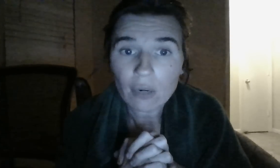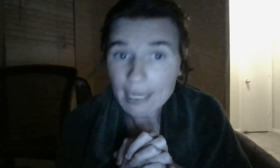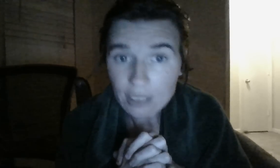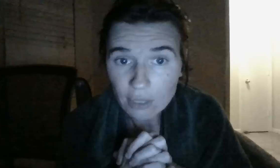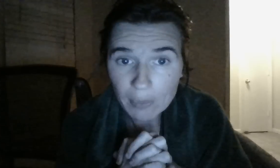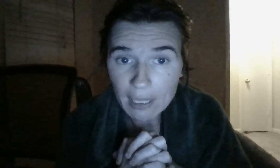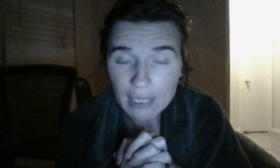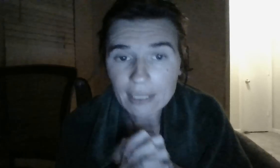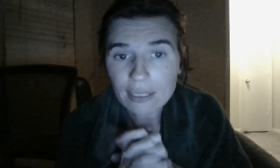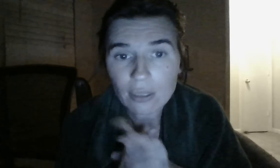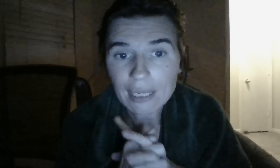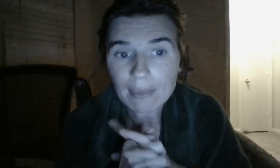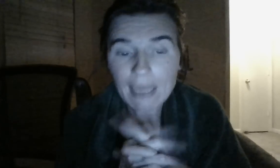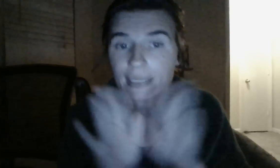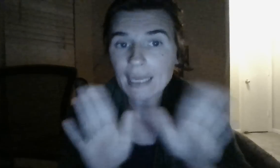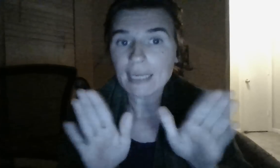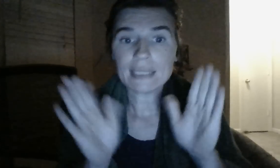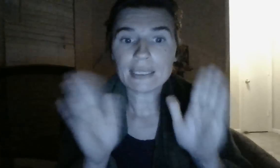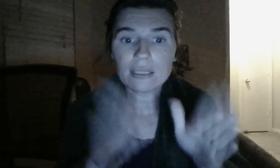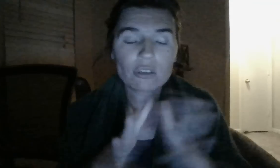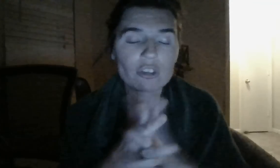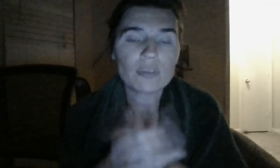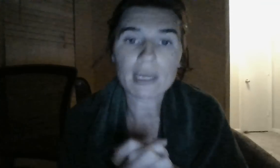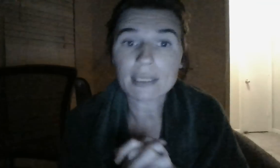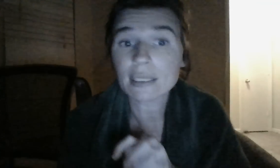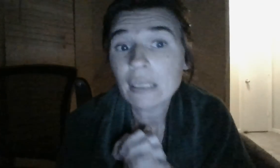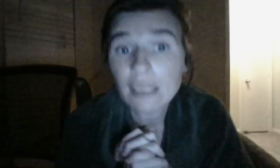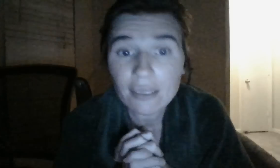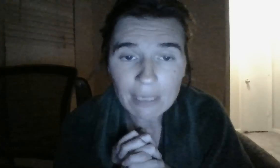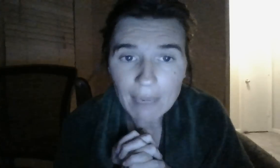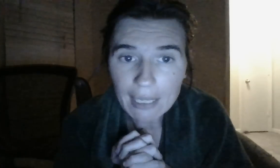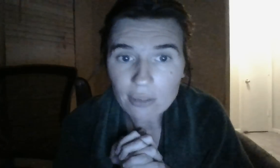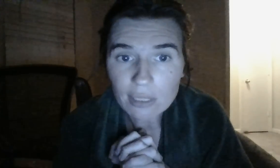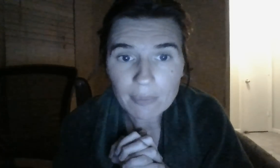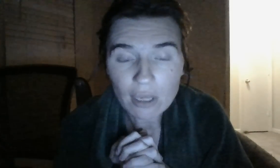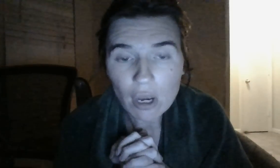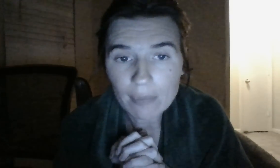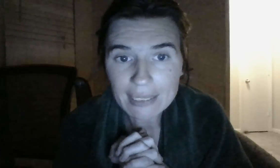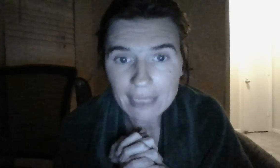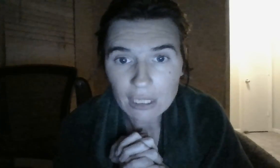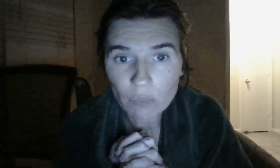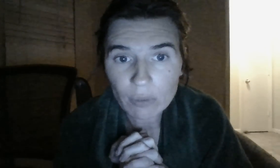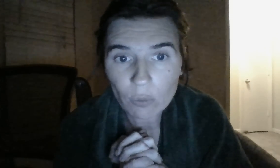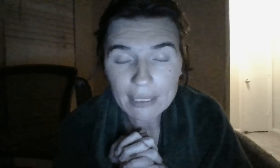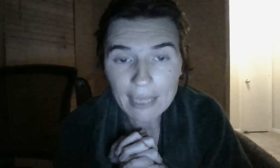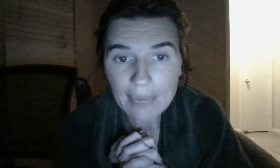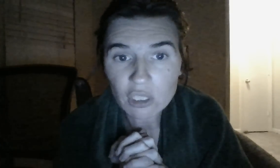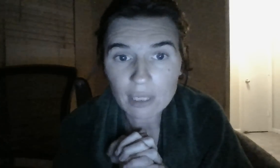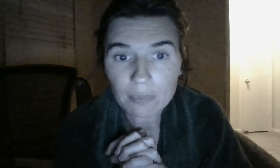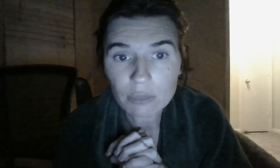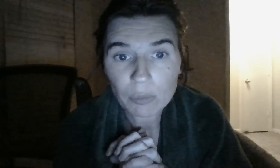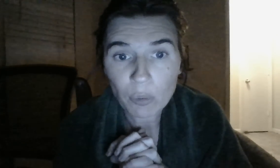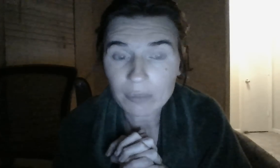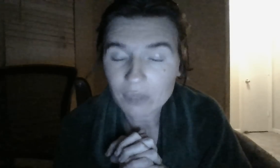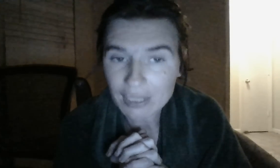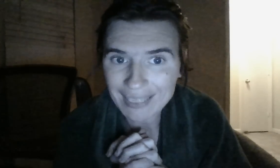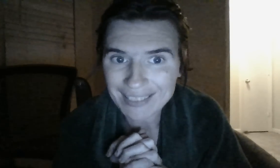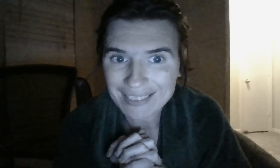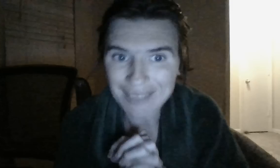But I don't want ask you for money. That's the only time I say it. It's in the description box. If anybody goes up in the comments section with the WhatsApp shit, please report up. Just saying, just